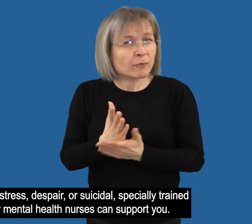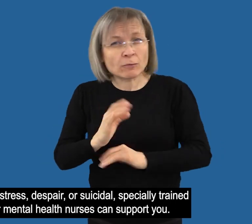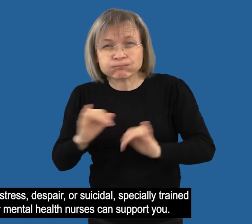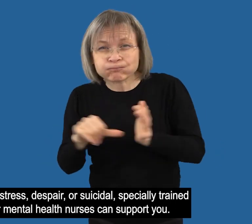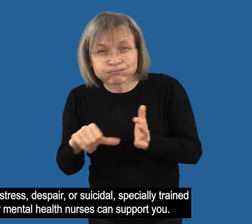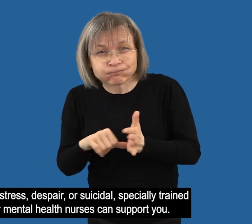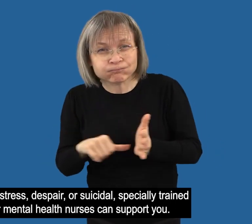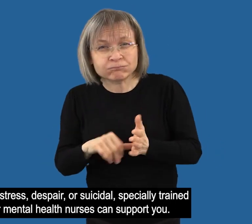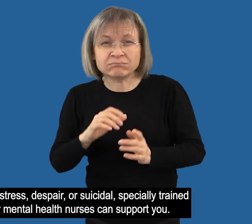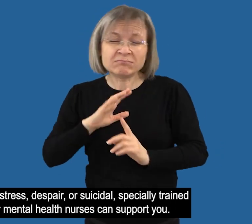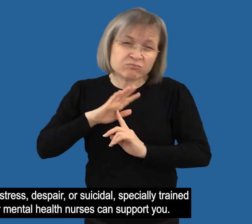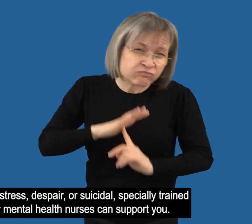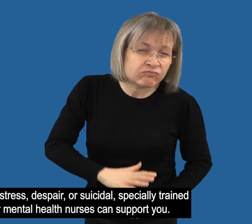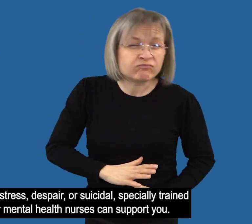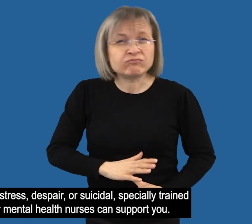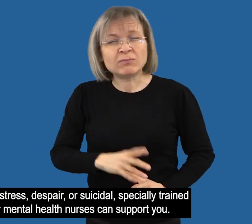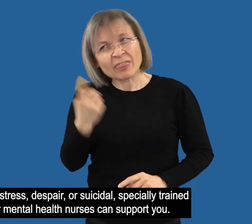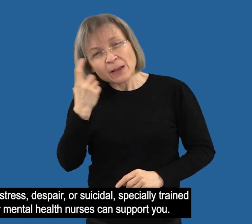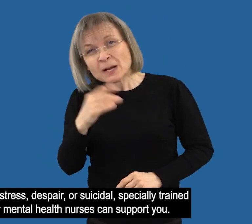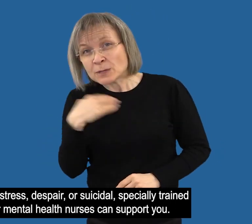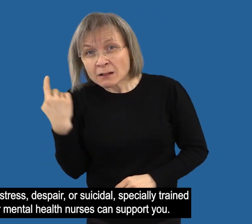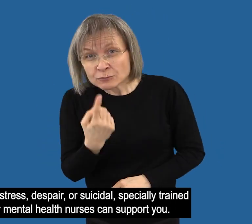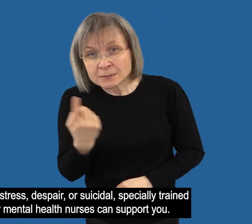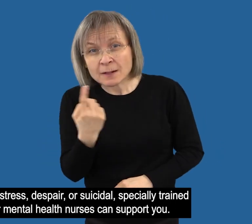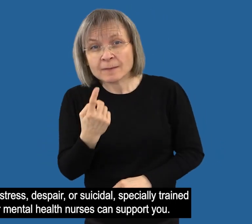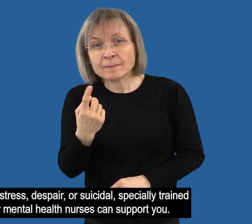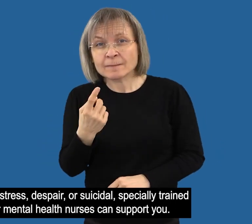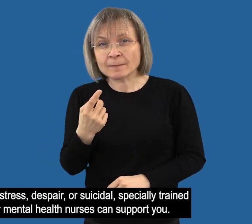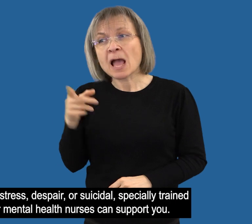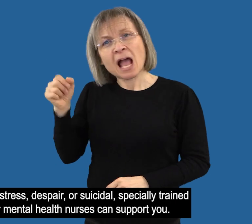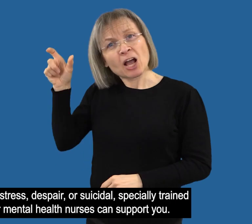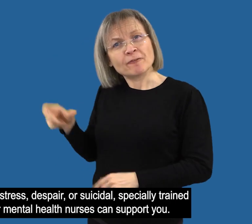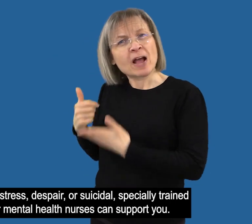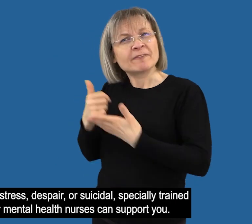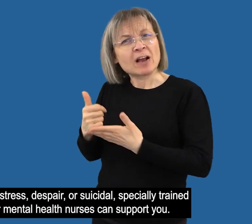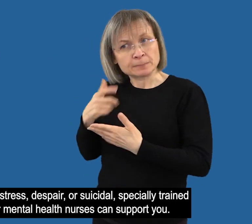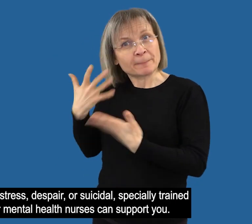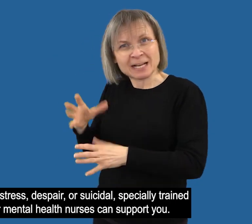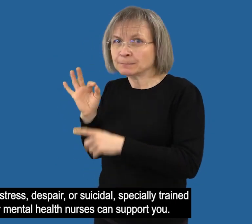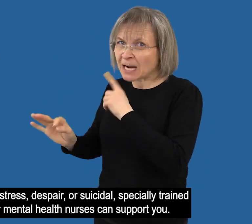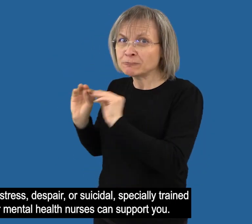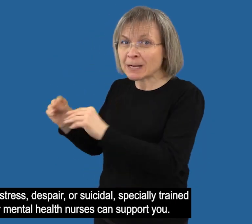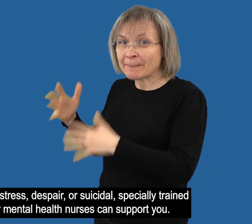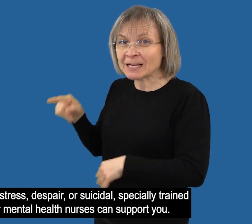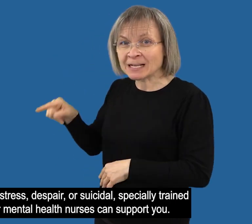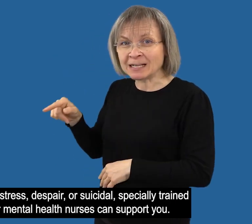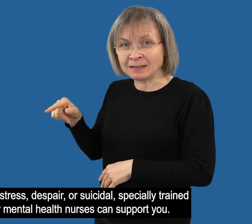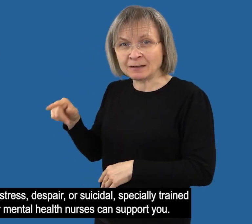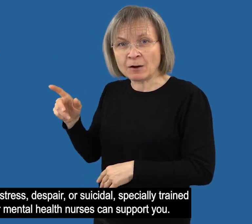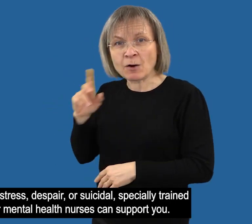If you are feeling distress, despair, or suicidal, specially trained advisors or our mental health nurses